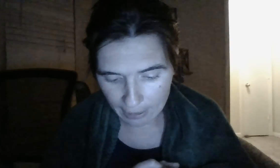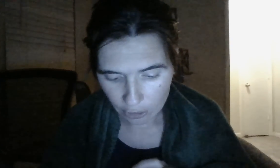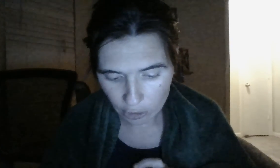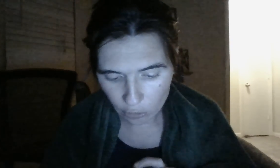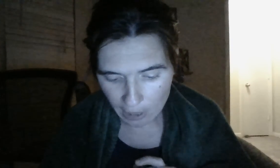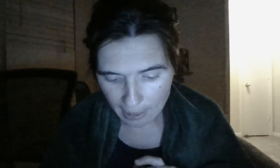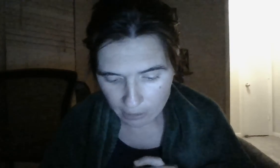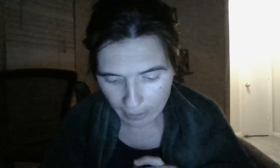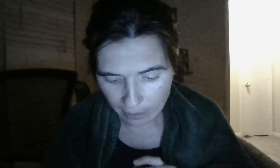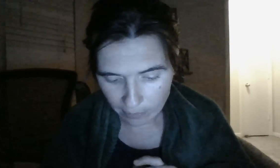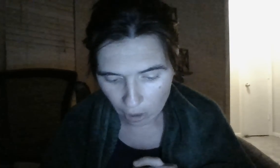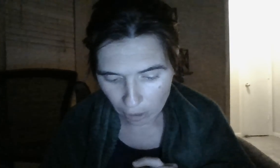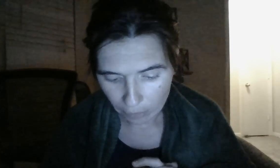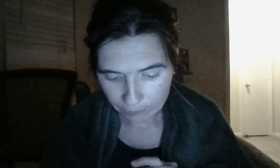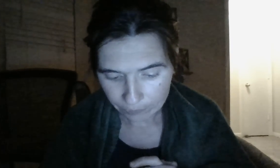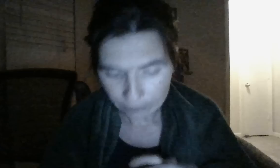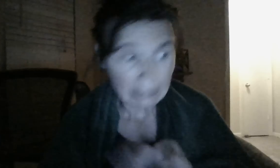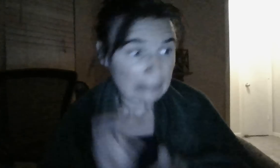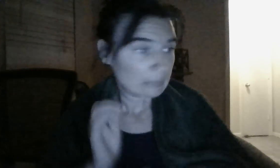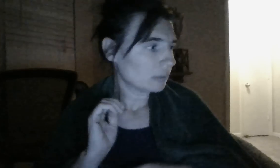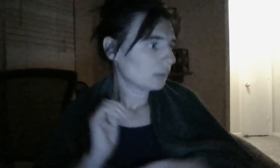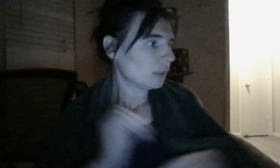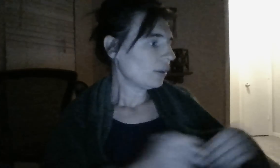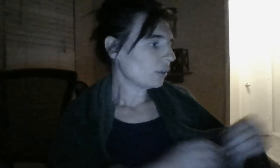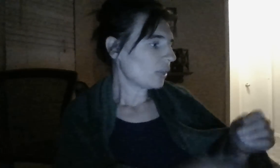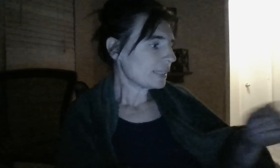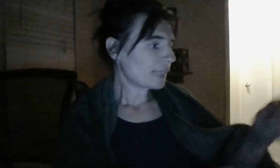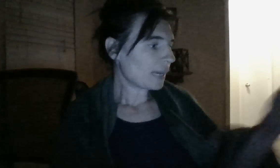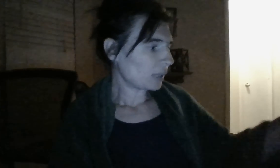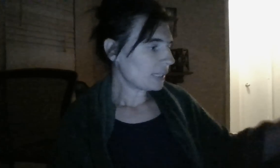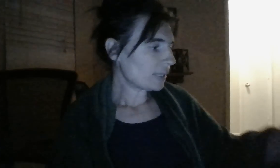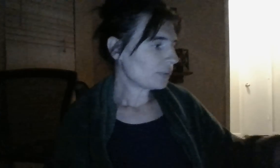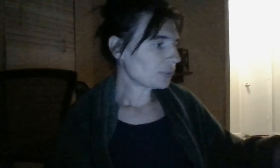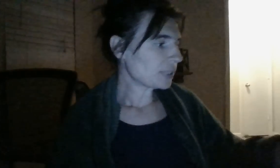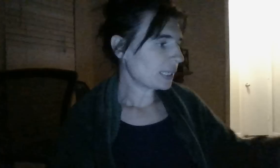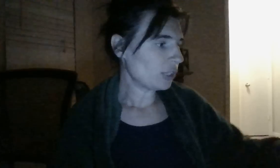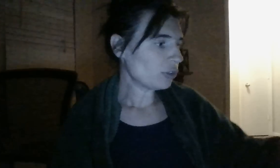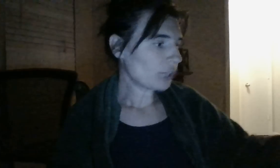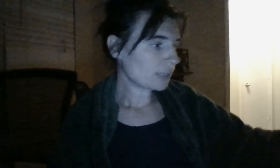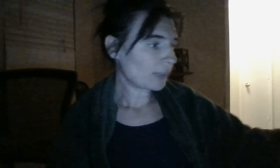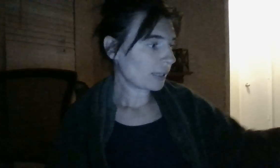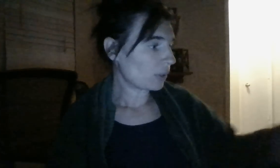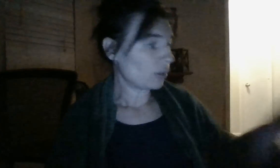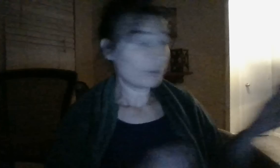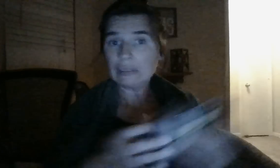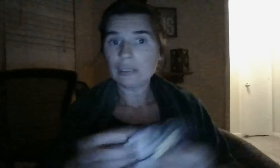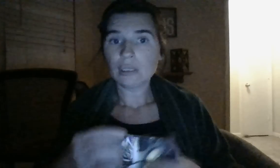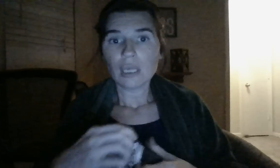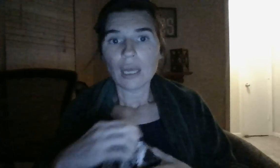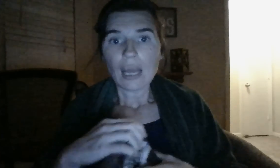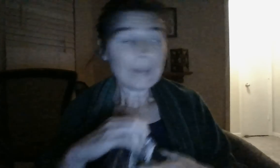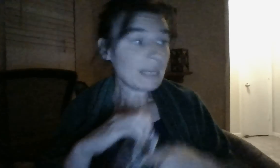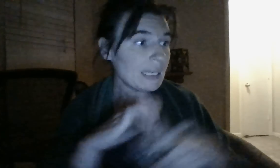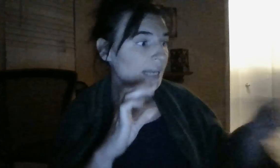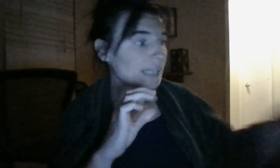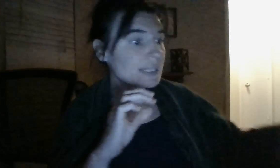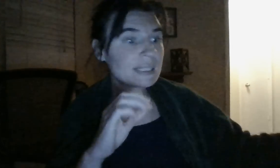getting a huge-ass wake-up call. Heard a light-side police officer is getting a huge-ass wake-up call. I mean, that's,